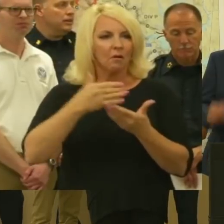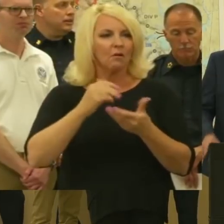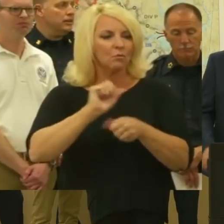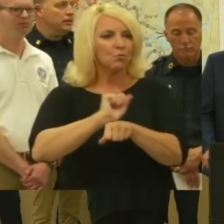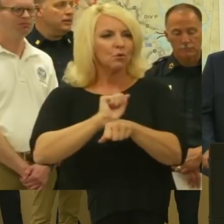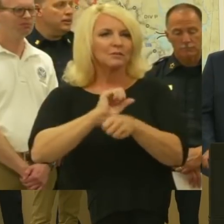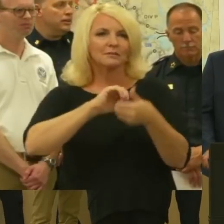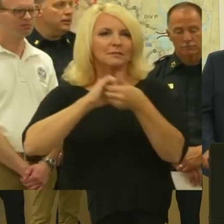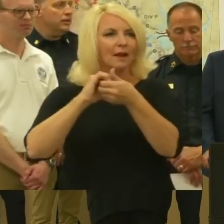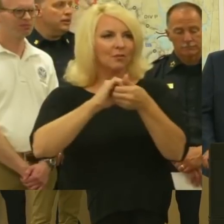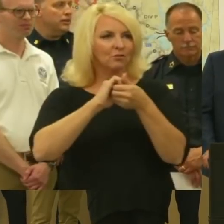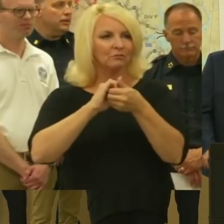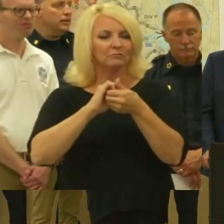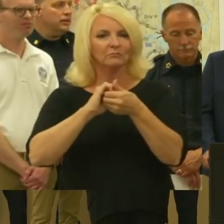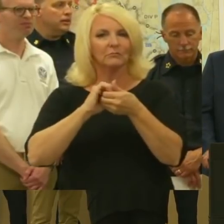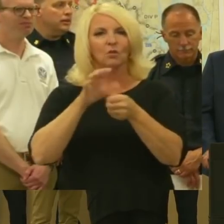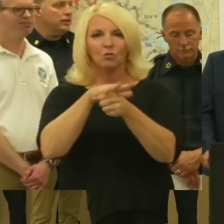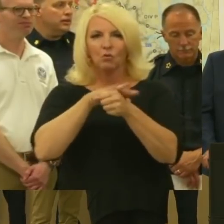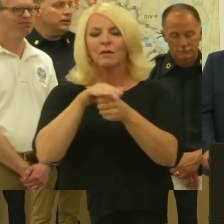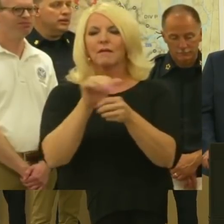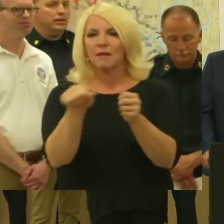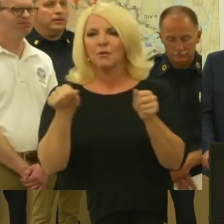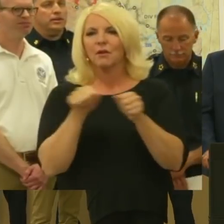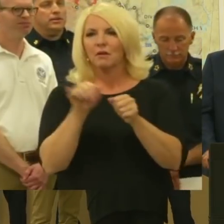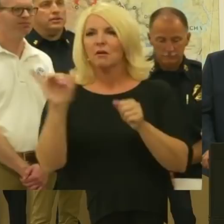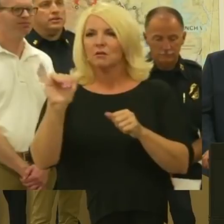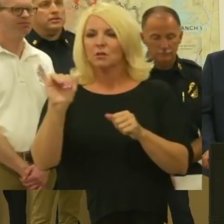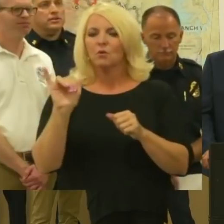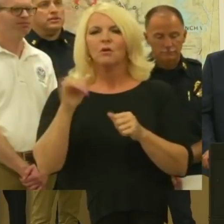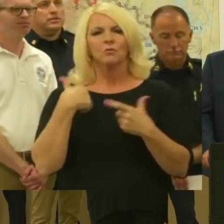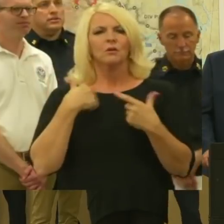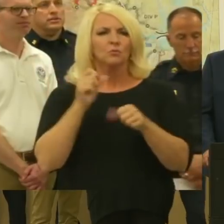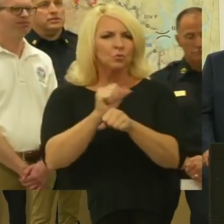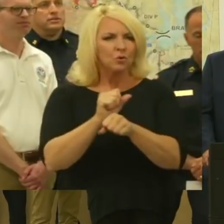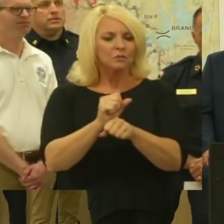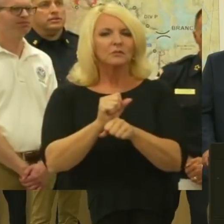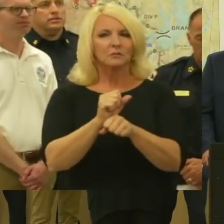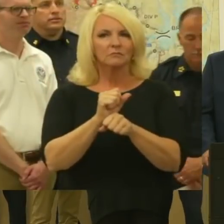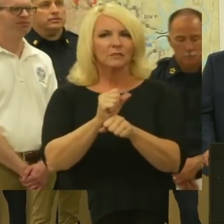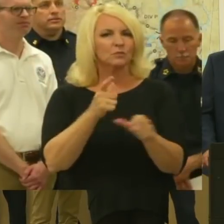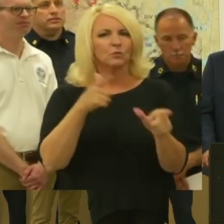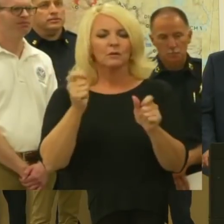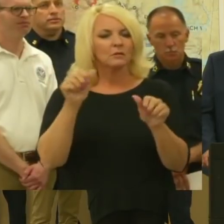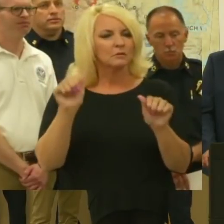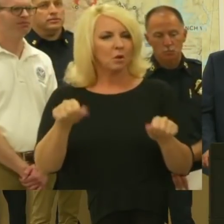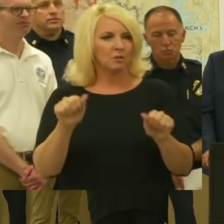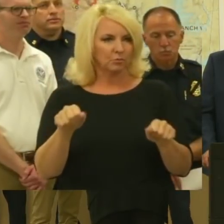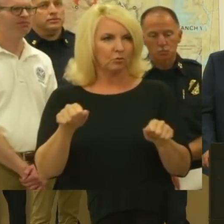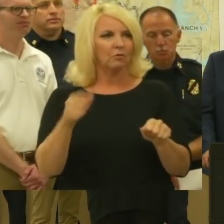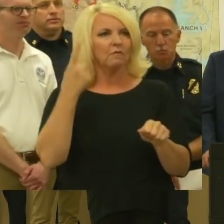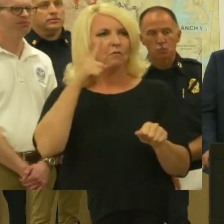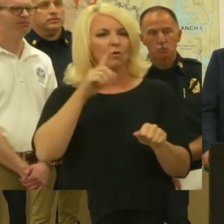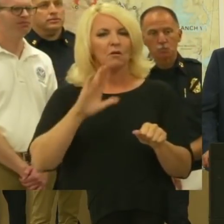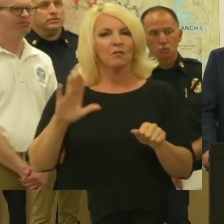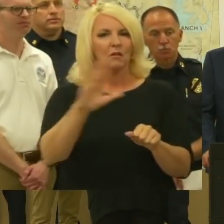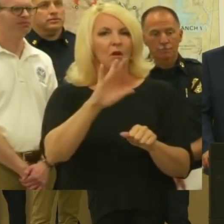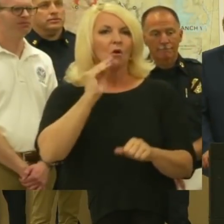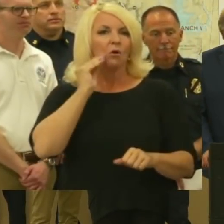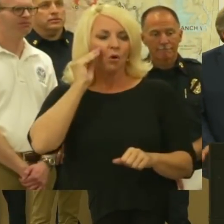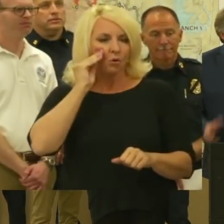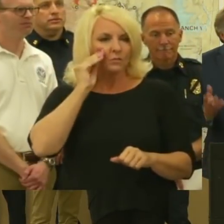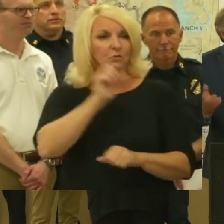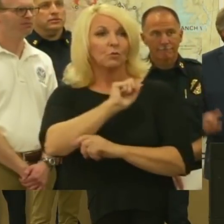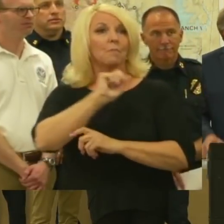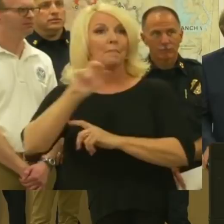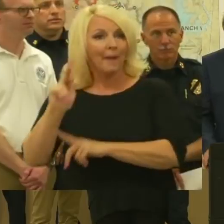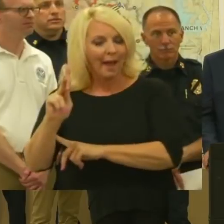people quickly as possible back into their permanent homes, but with that temporary assistance they need. So I am indeed very grateful